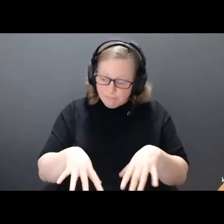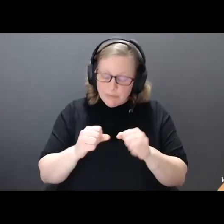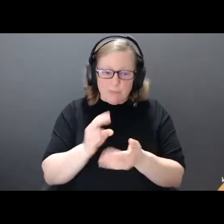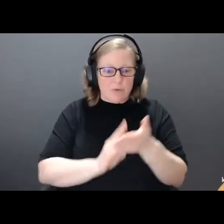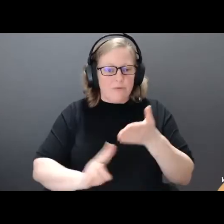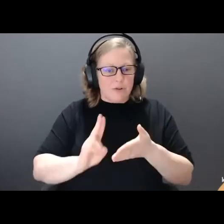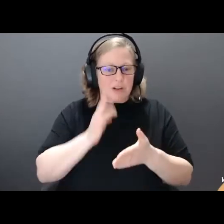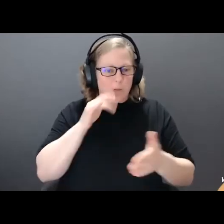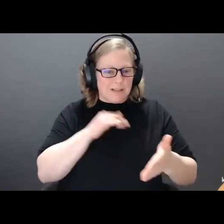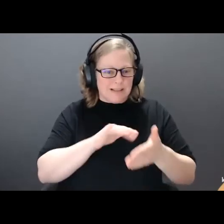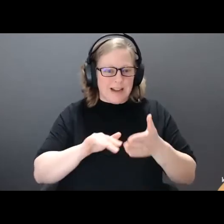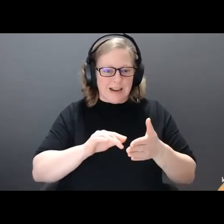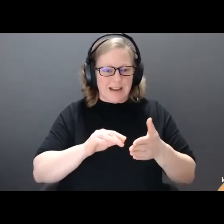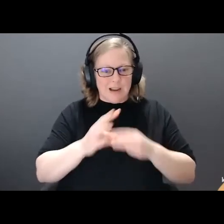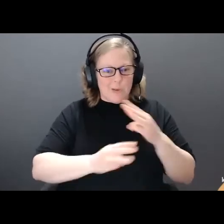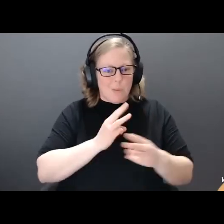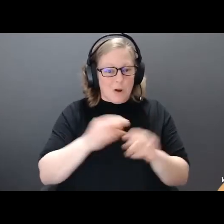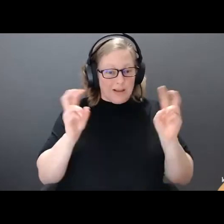global issues at the University of British Columbia.